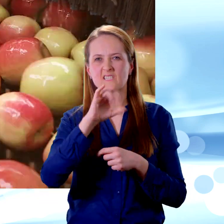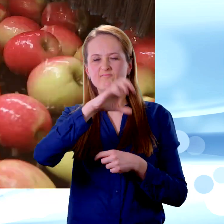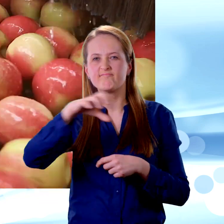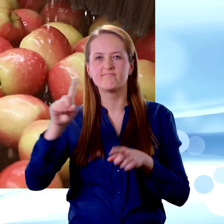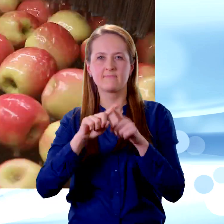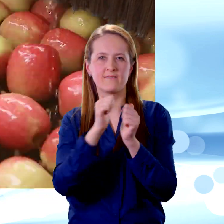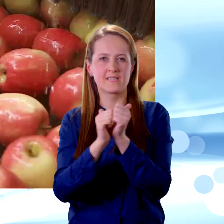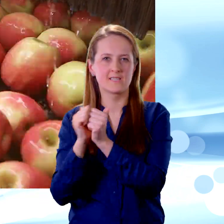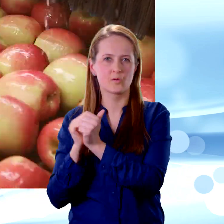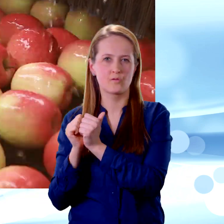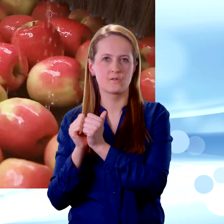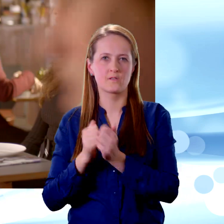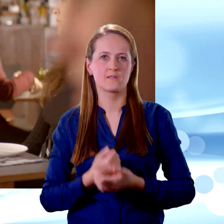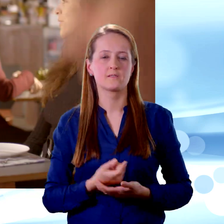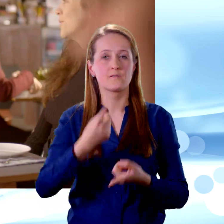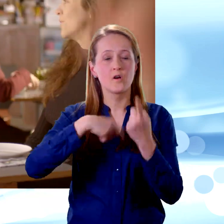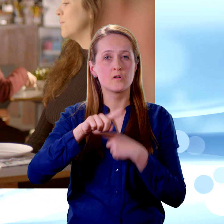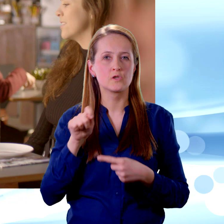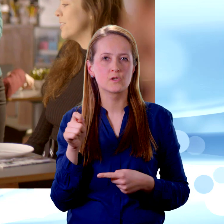our tourism.